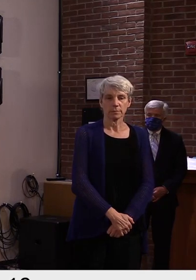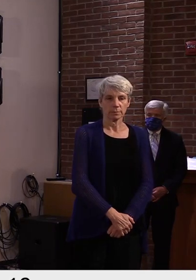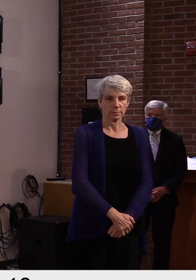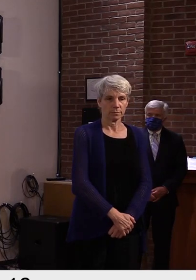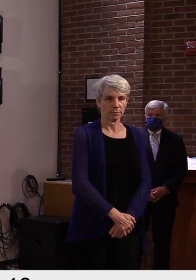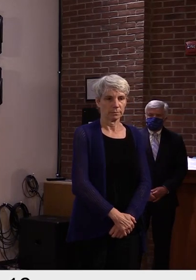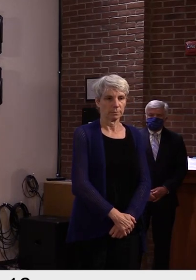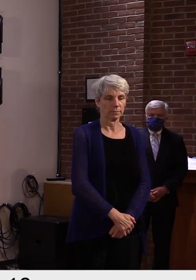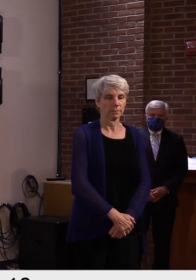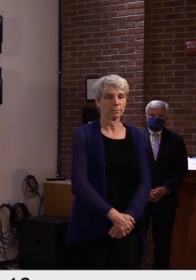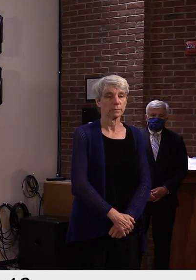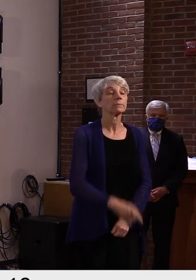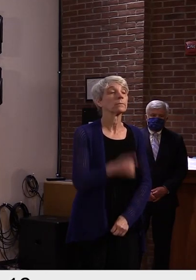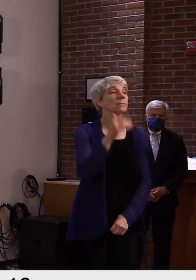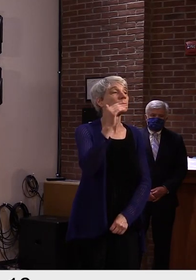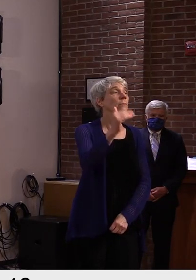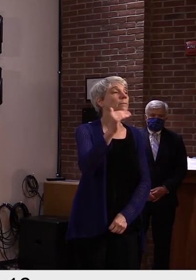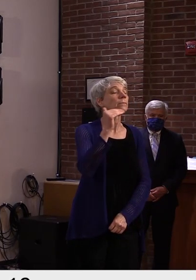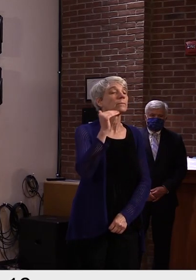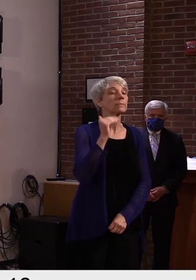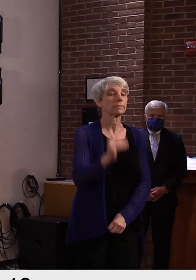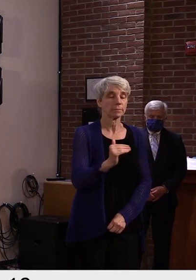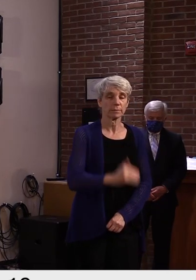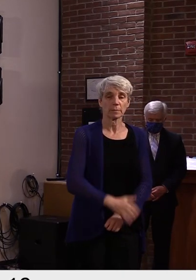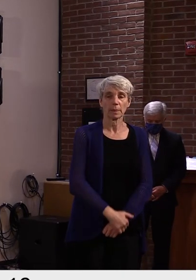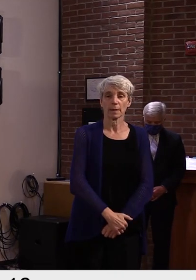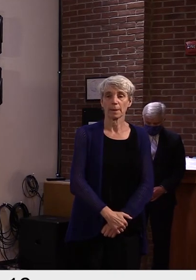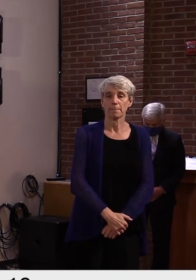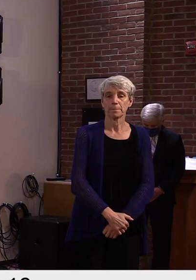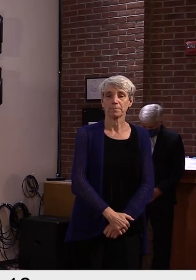Thank you. Patrick, Rutland Harrell.